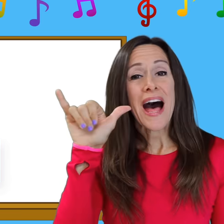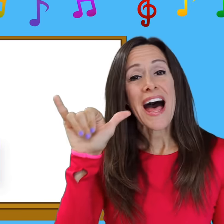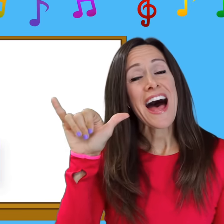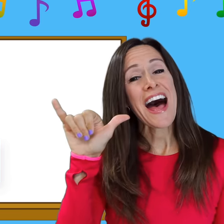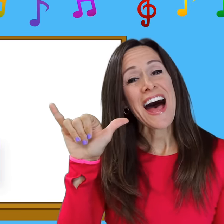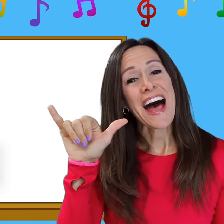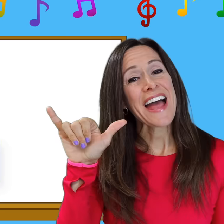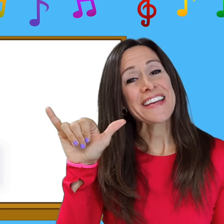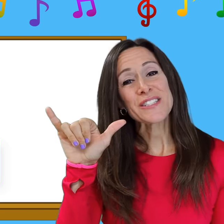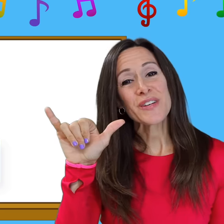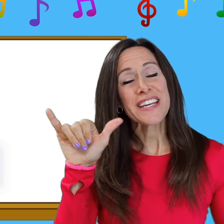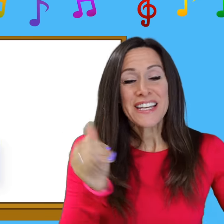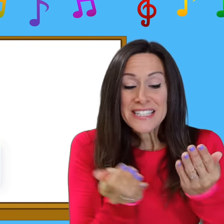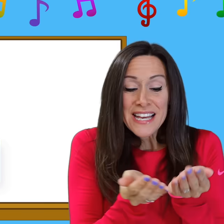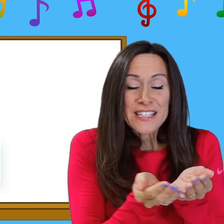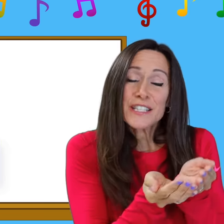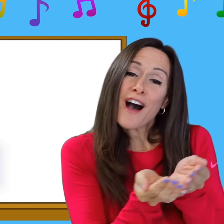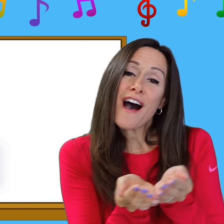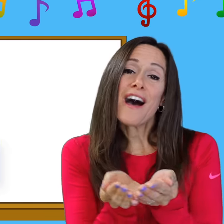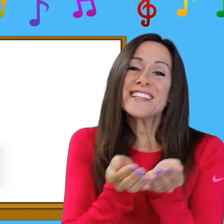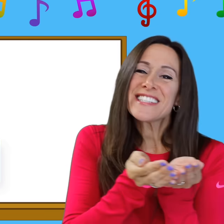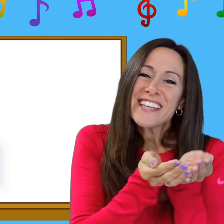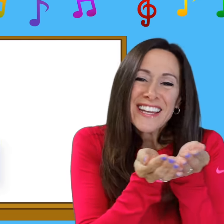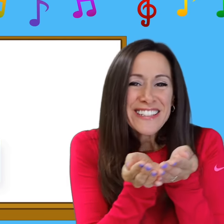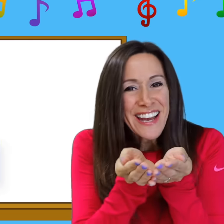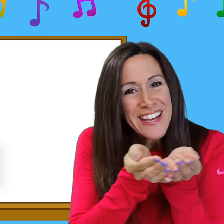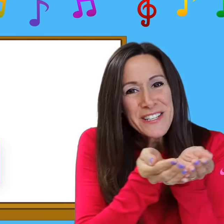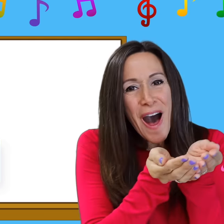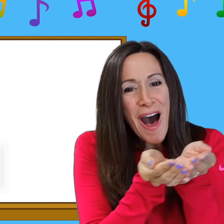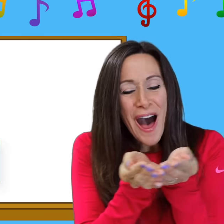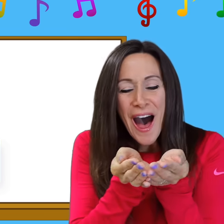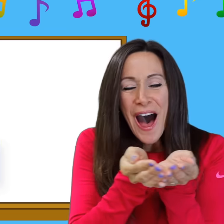is for y-y-yot, y-y-yot